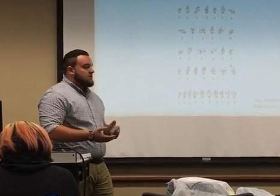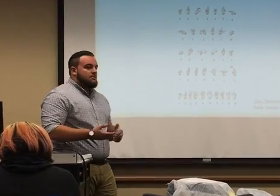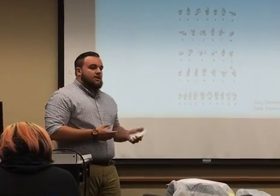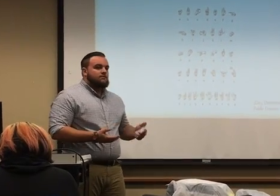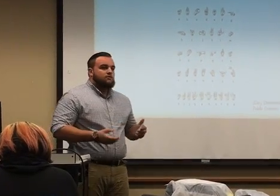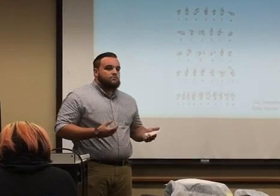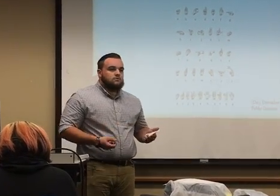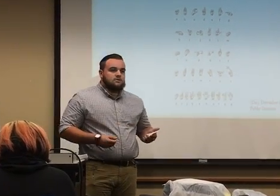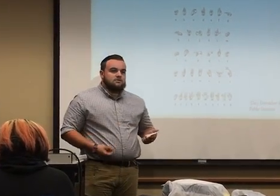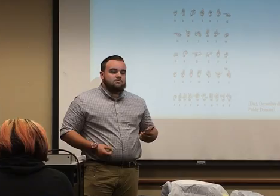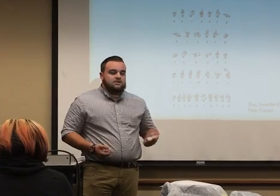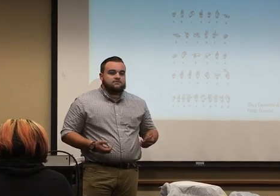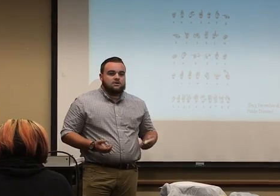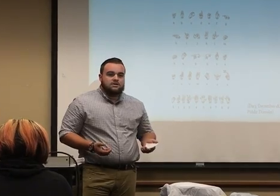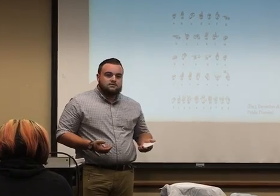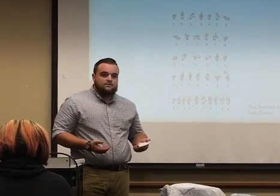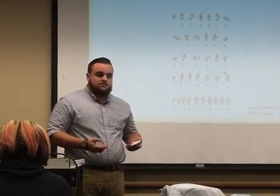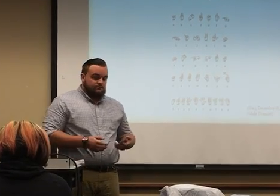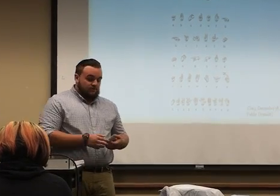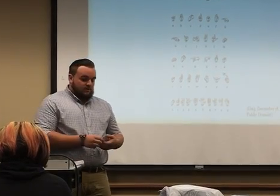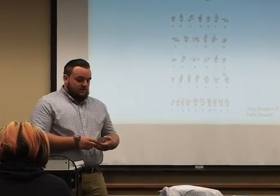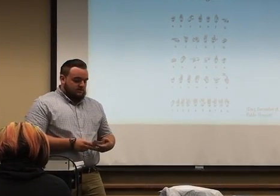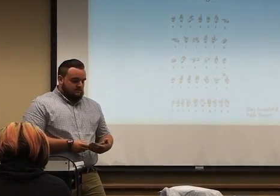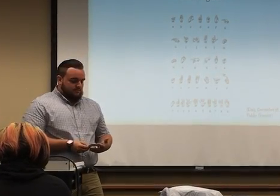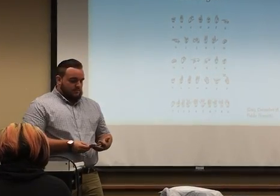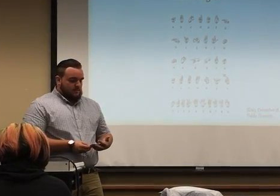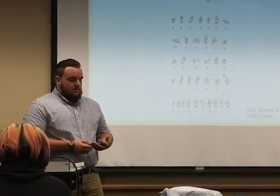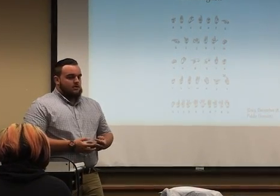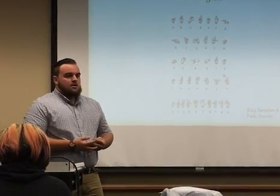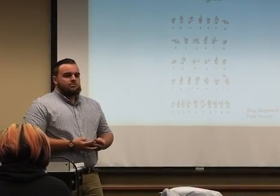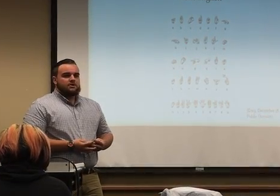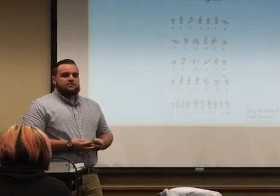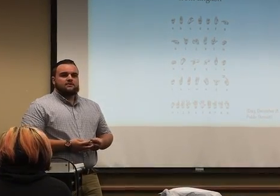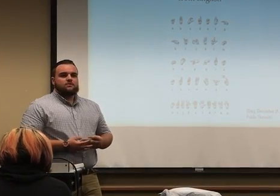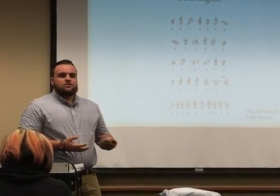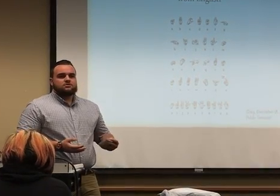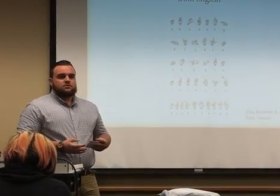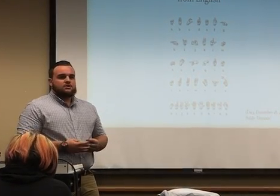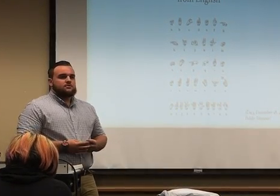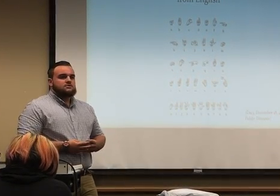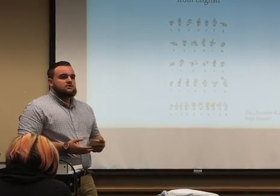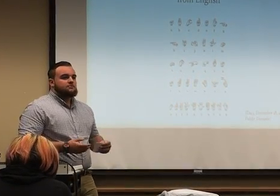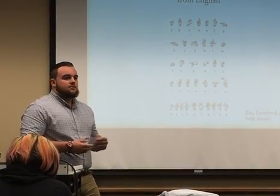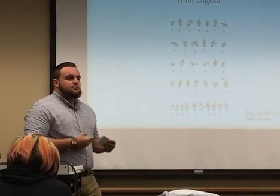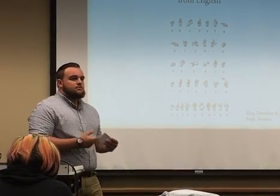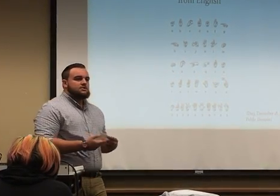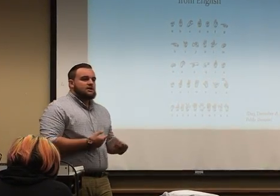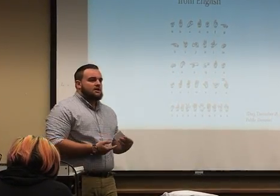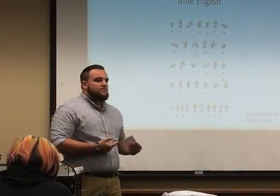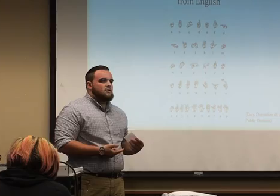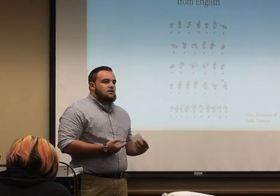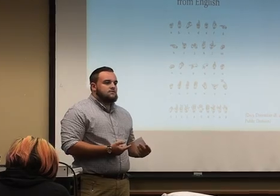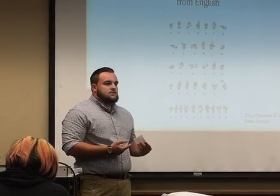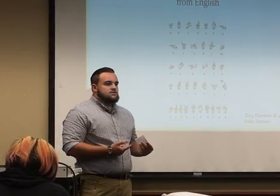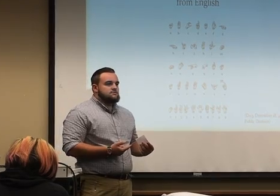communicate back and forth between the two, it makes it very easily, very easy. But if you were to just walk up on two deaf people who are signing and having a conversation,